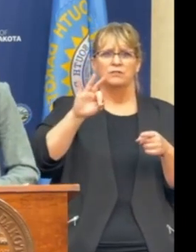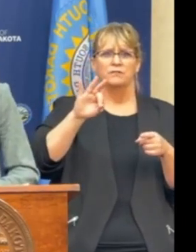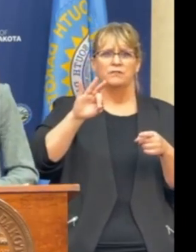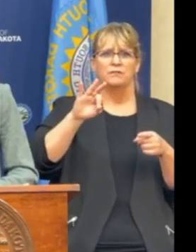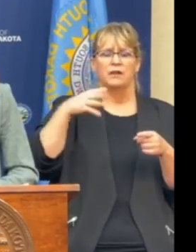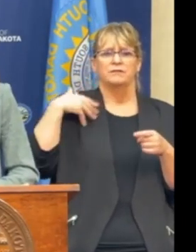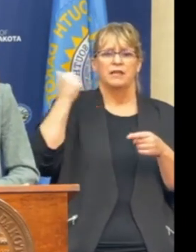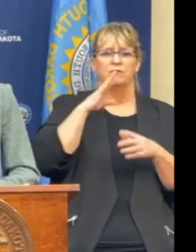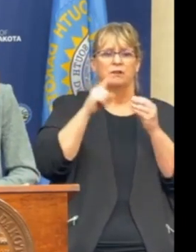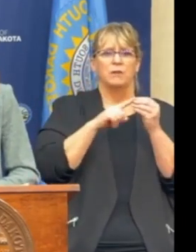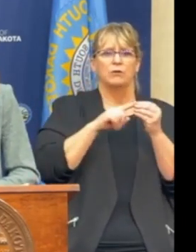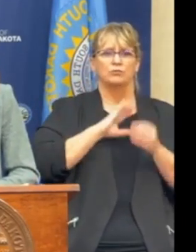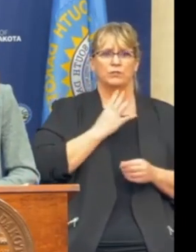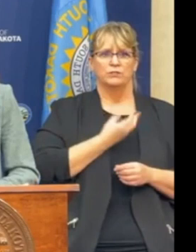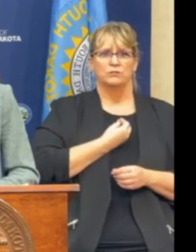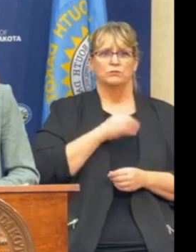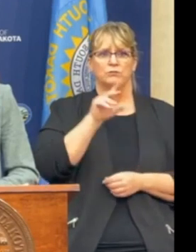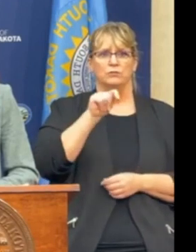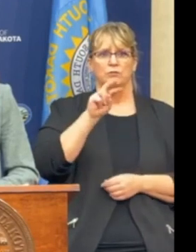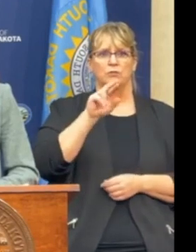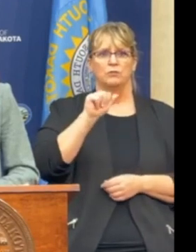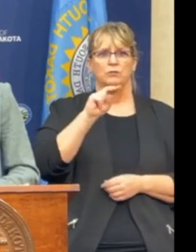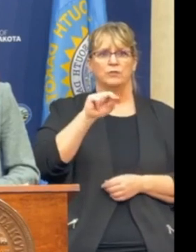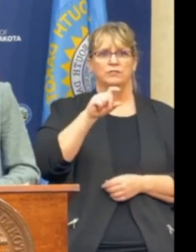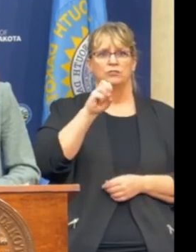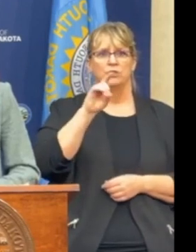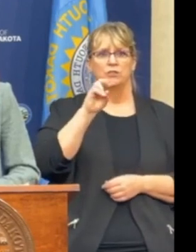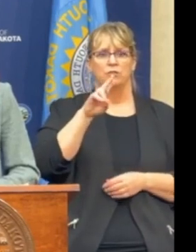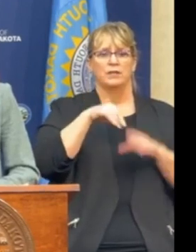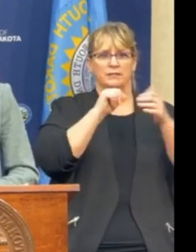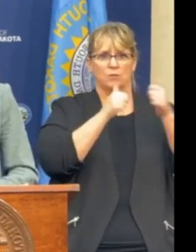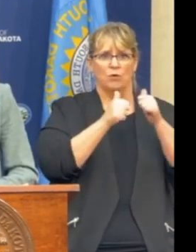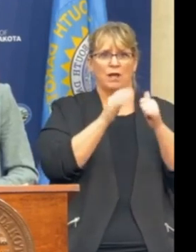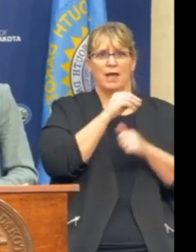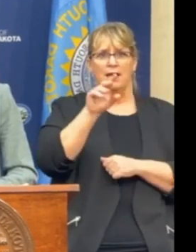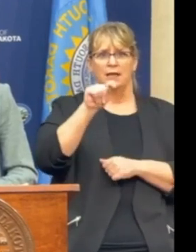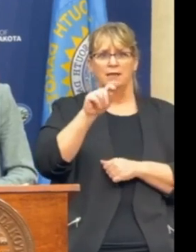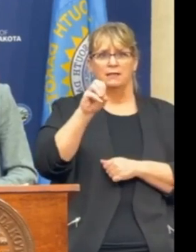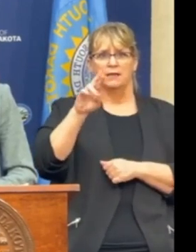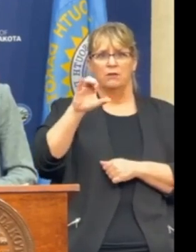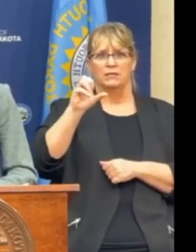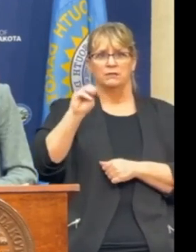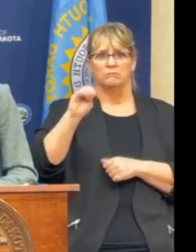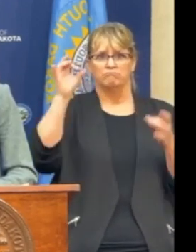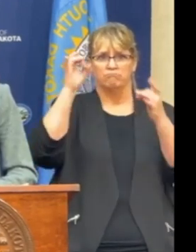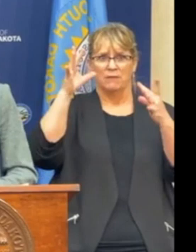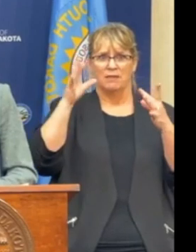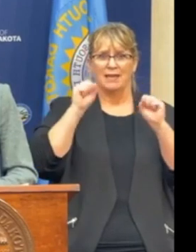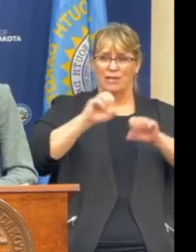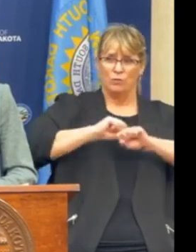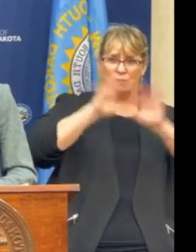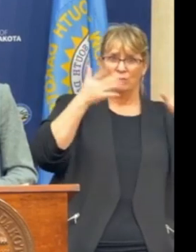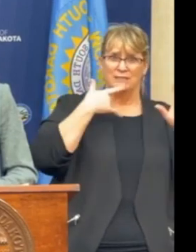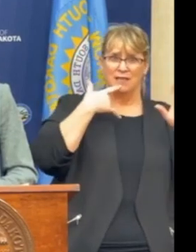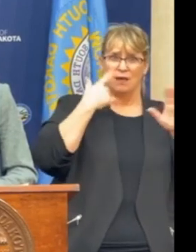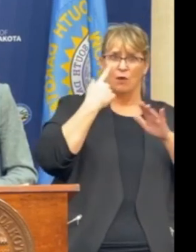people in sports and transgender issues to terrorism. Is this your administration's view of transgender people in sports and can you clearly say